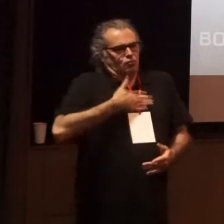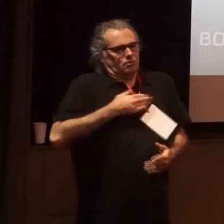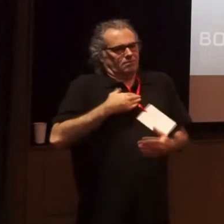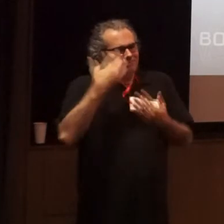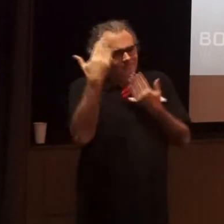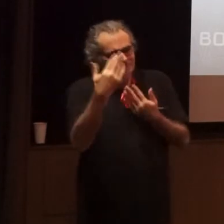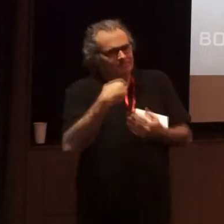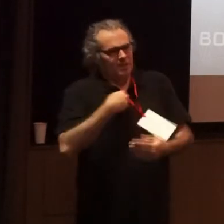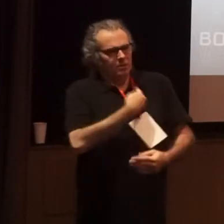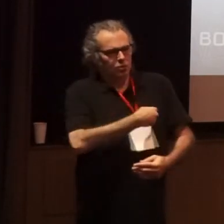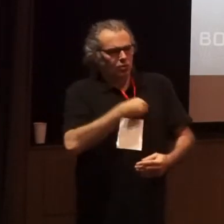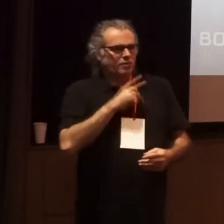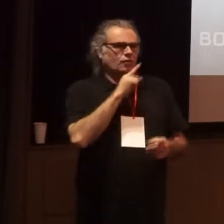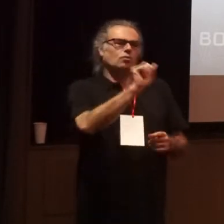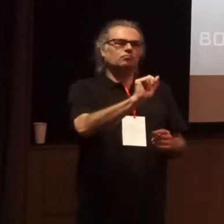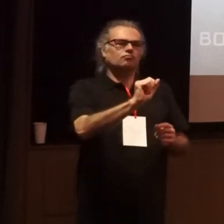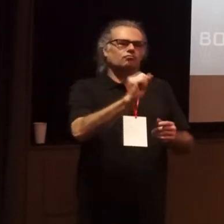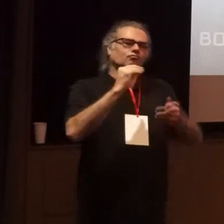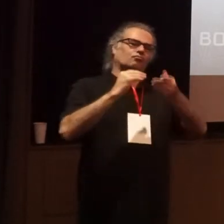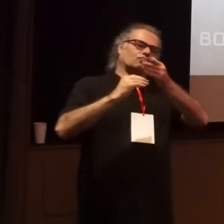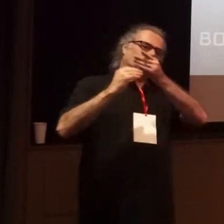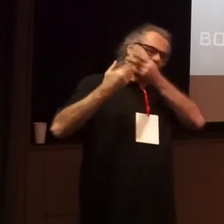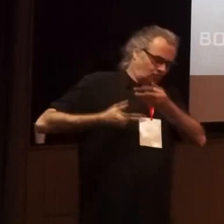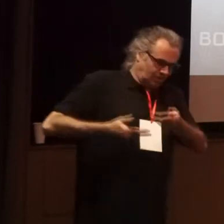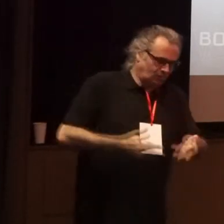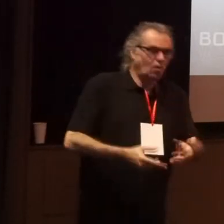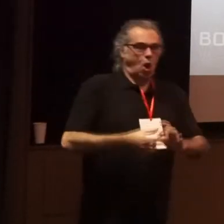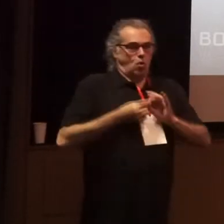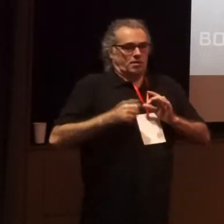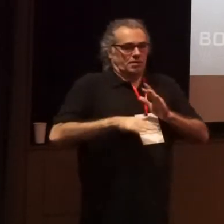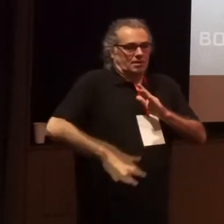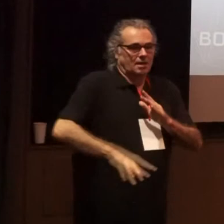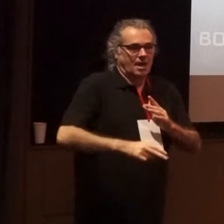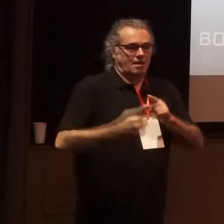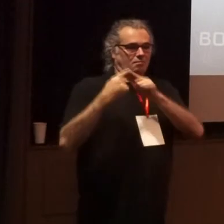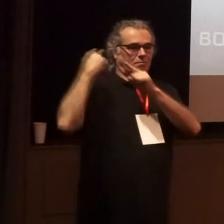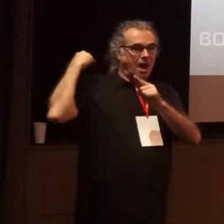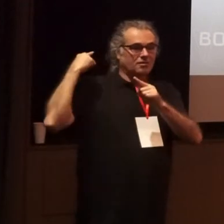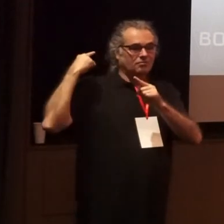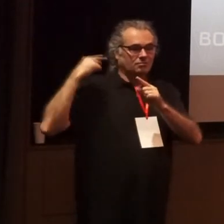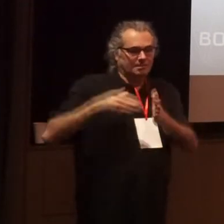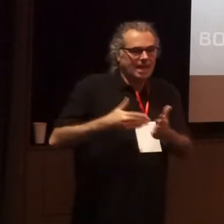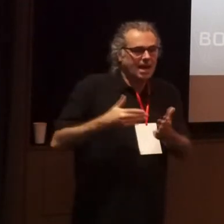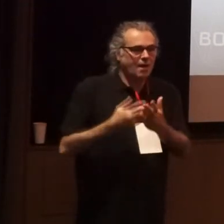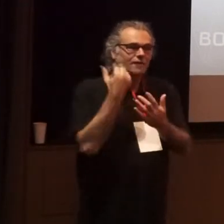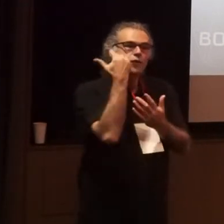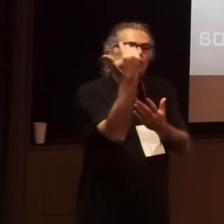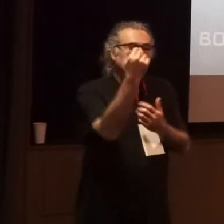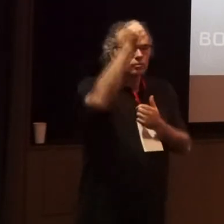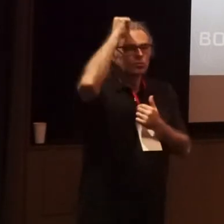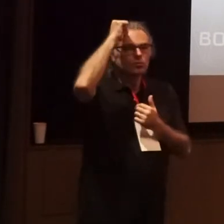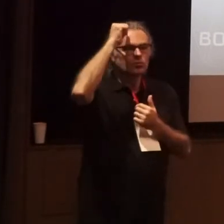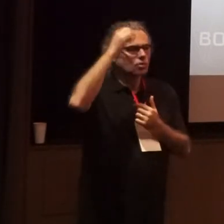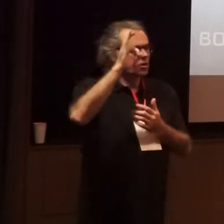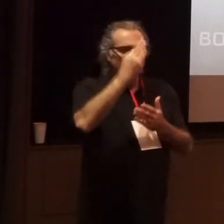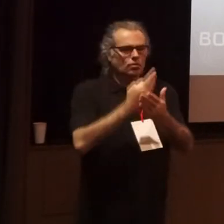and give my honour to the traditional owners of this land to their elders past, present and emerging and knowing that it